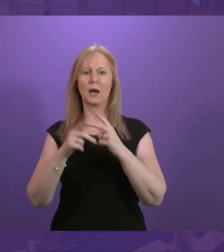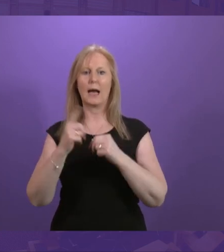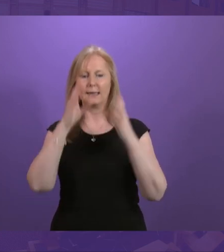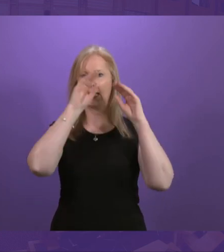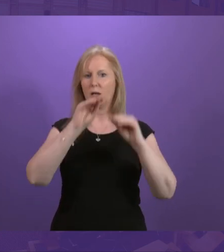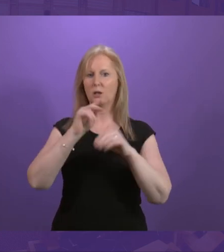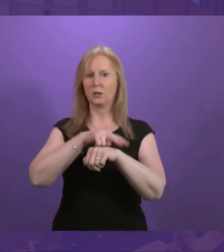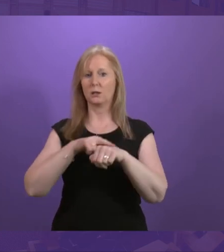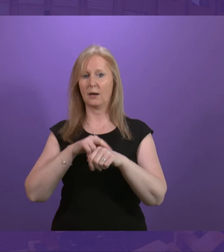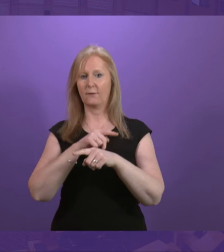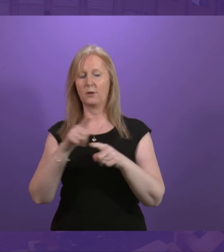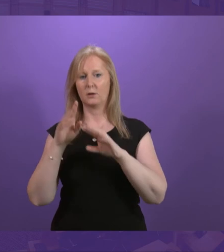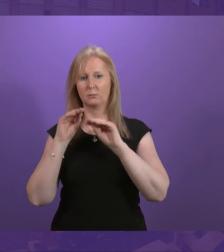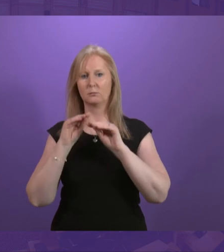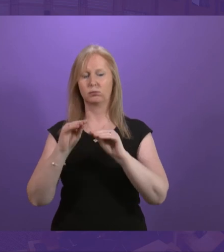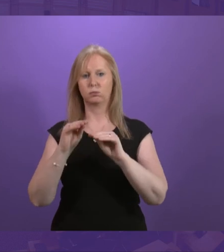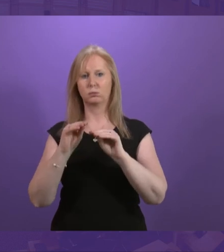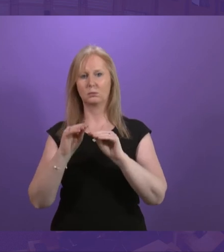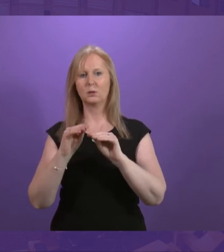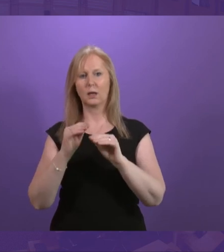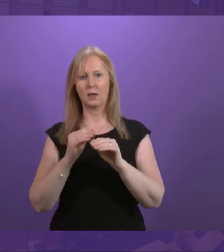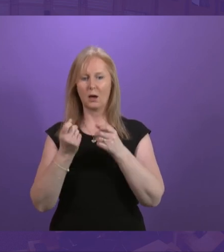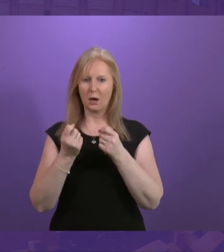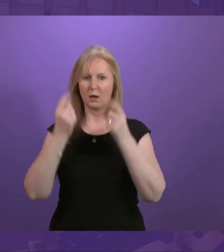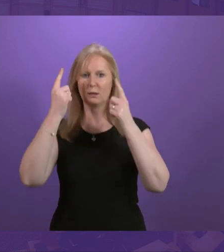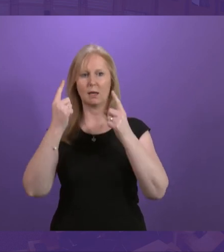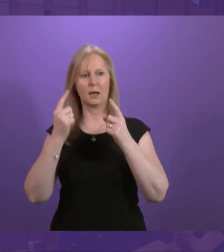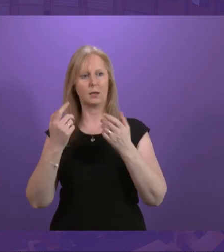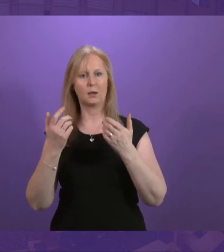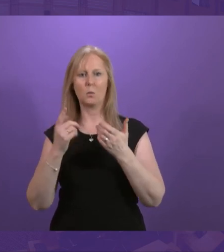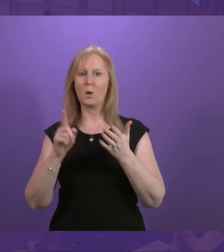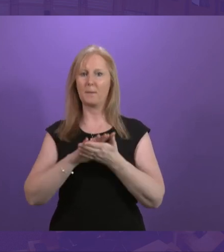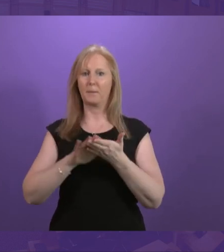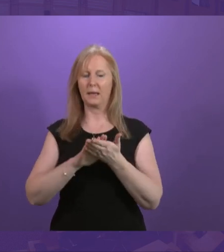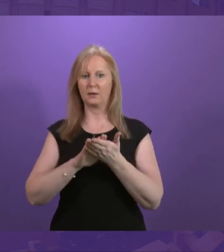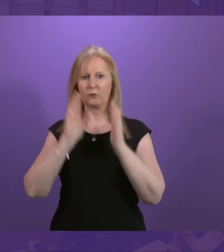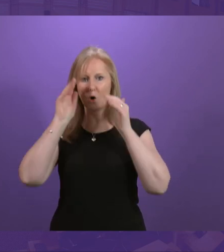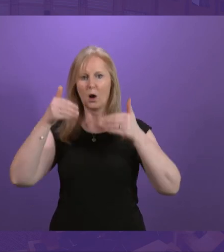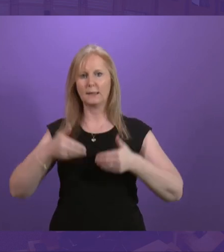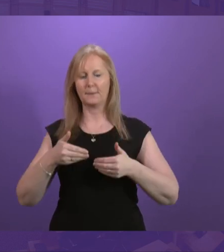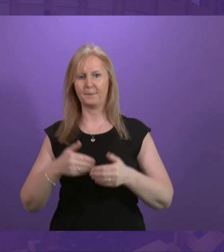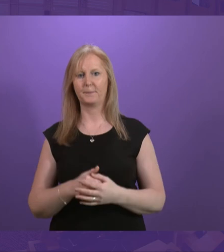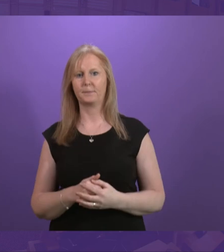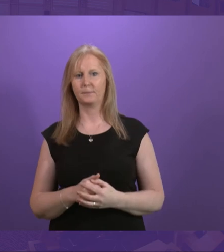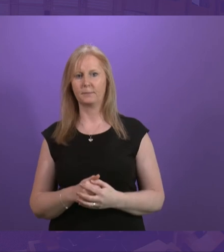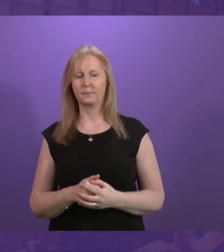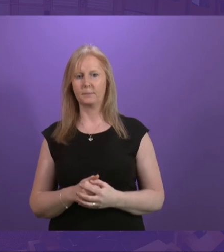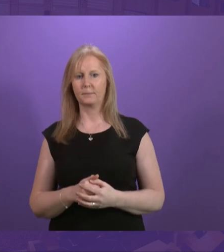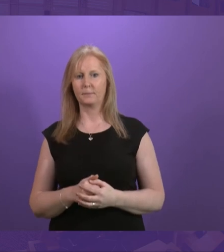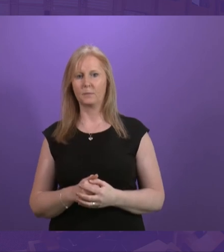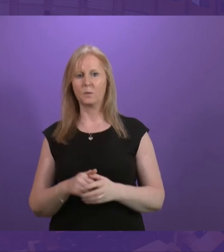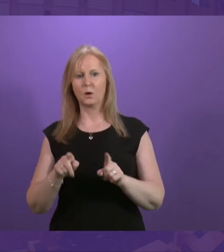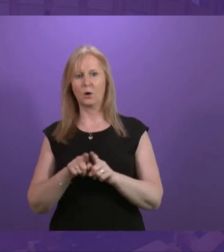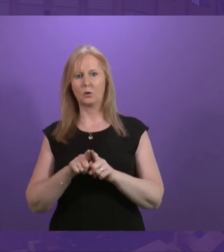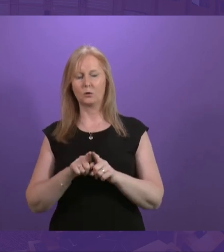in order to better understand the impact of being autistic and this should cover what measures need to be taken